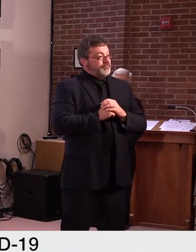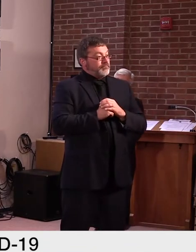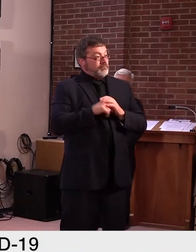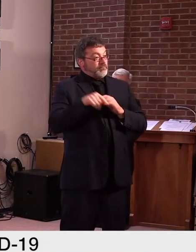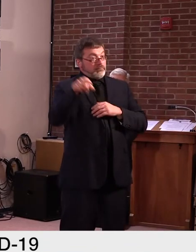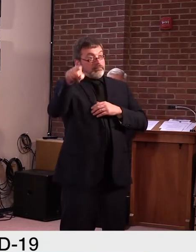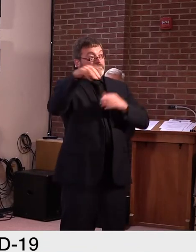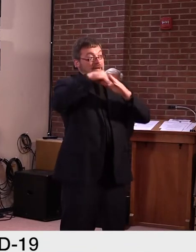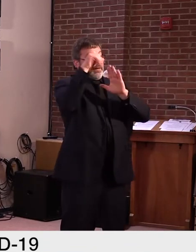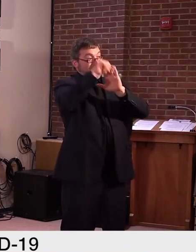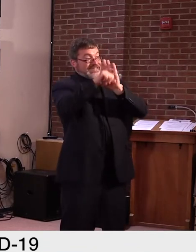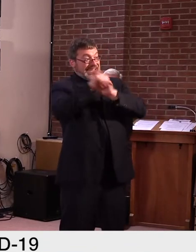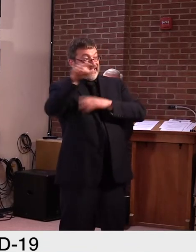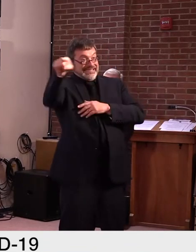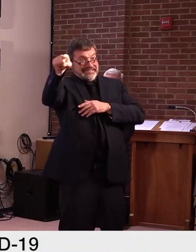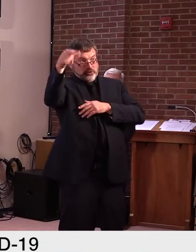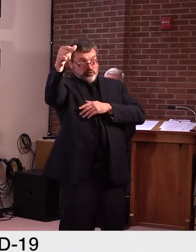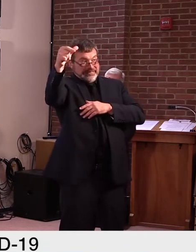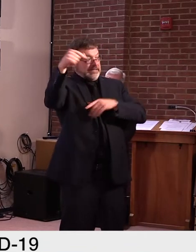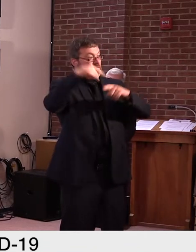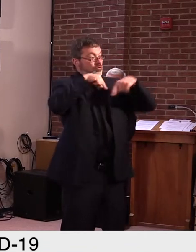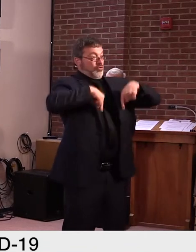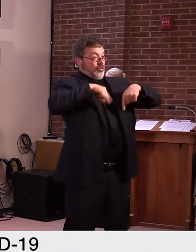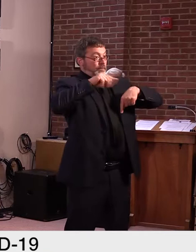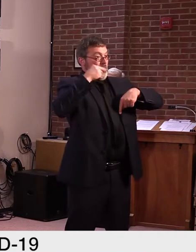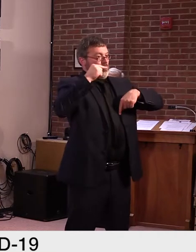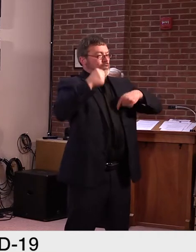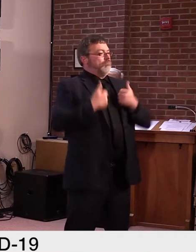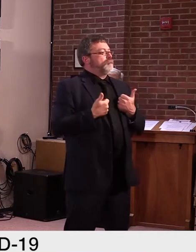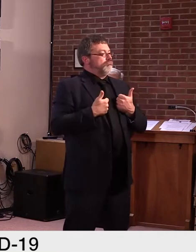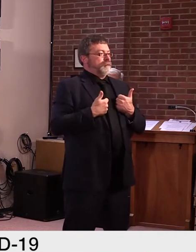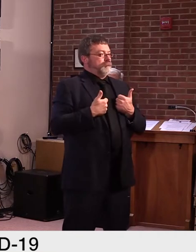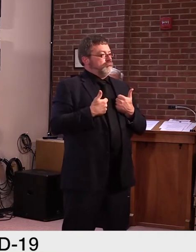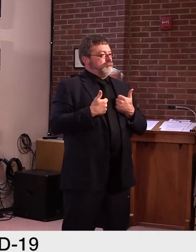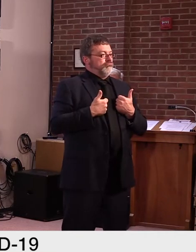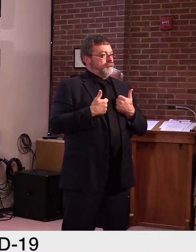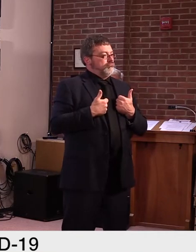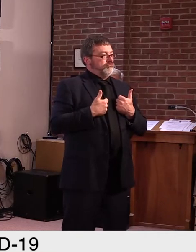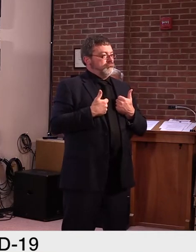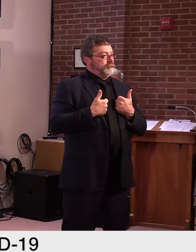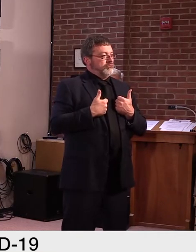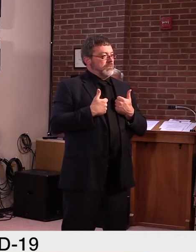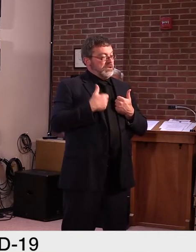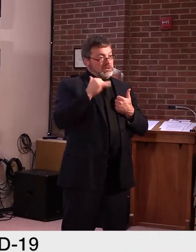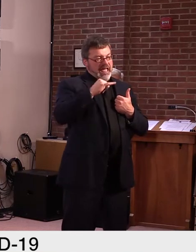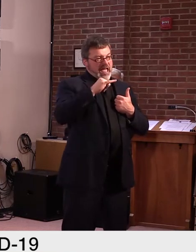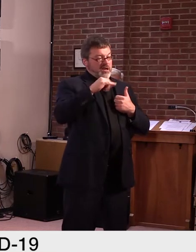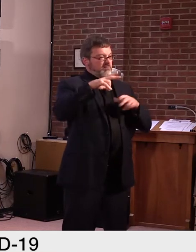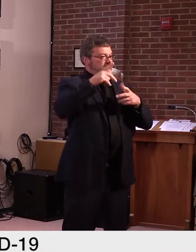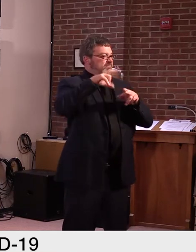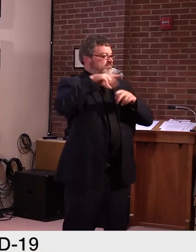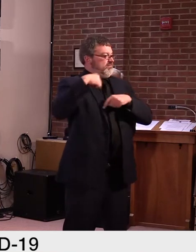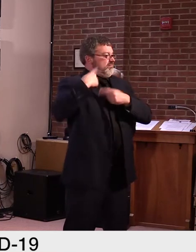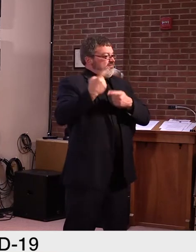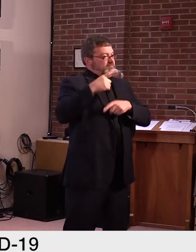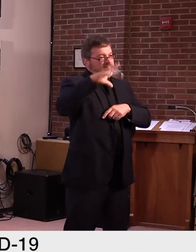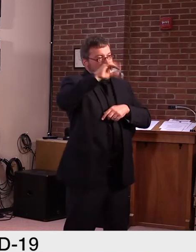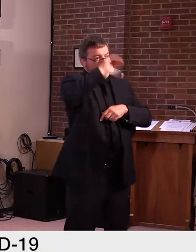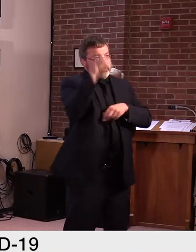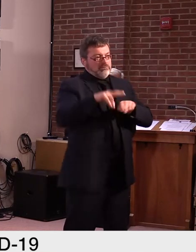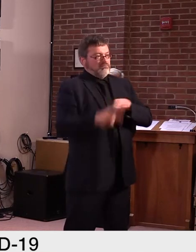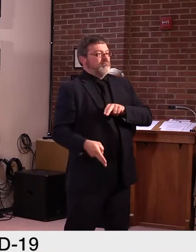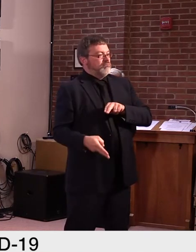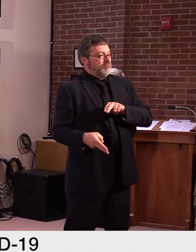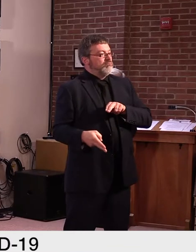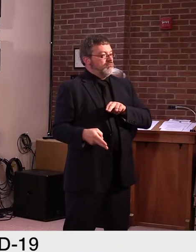to lodging establishments, down about 50 percent. But from those places that were always red, down over 75 percent. Again,